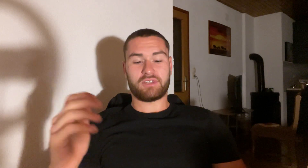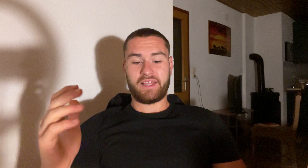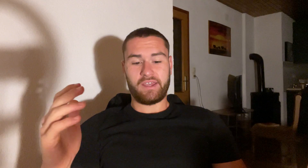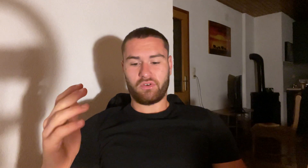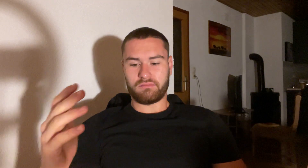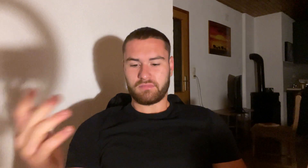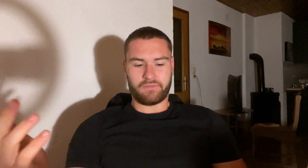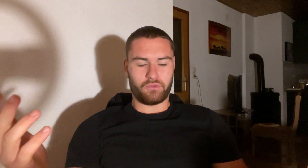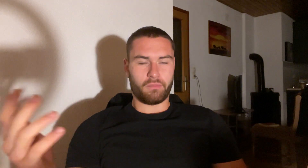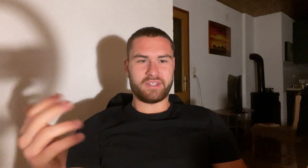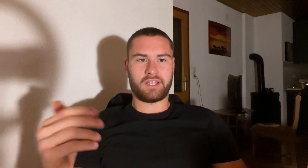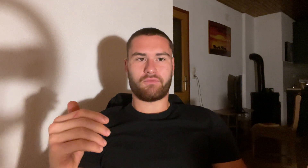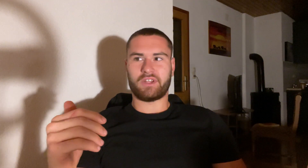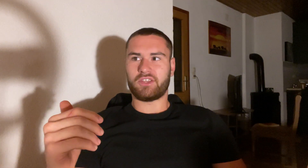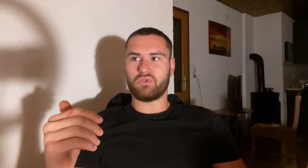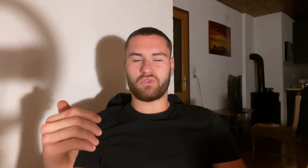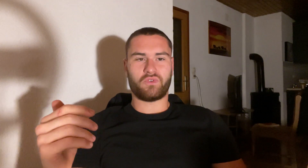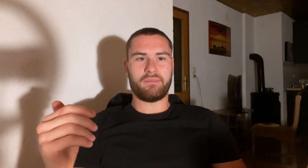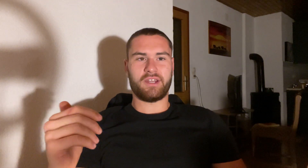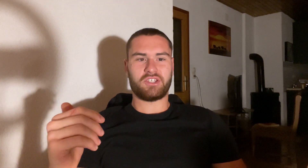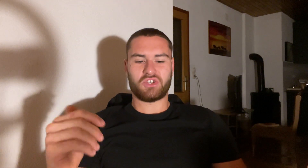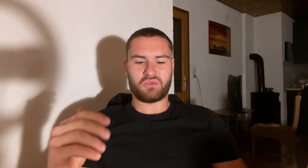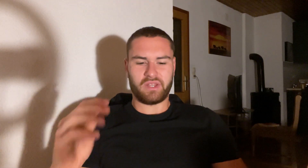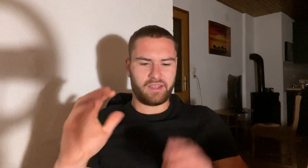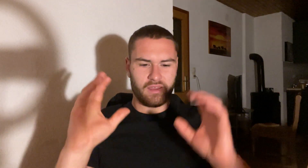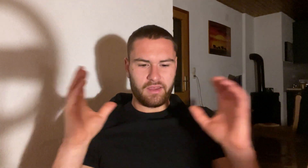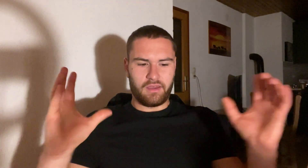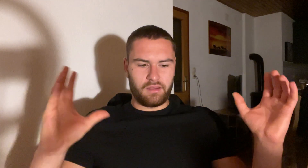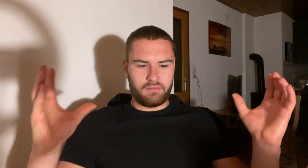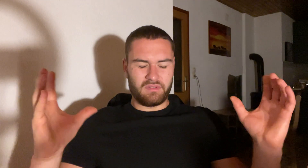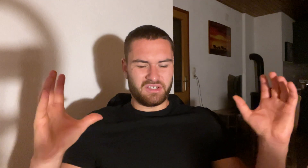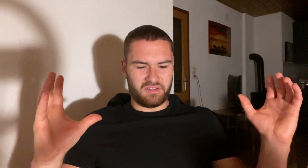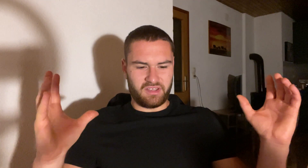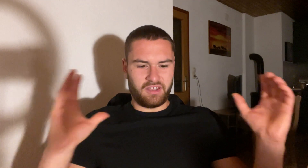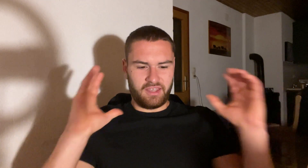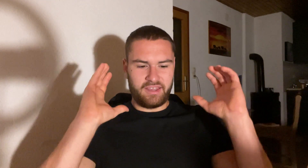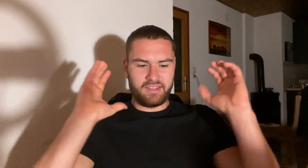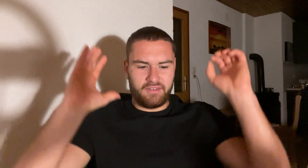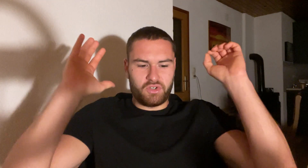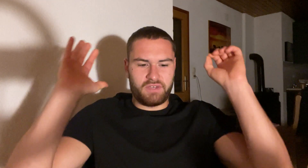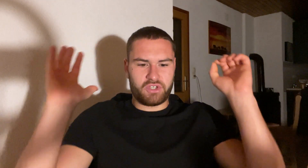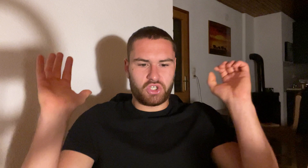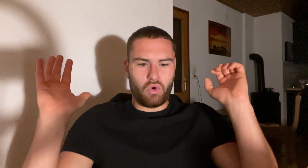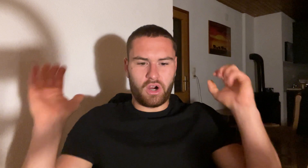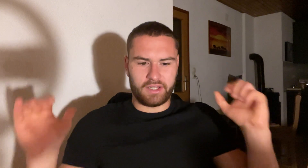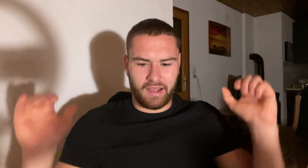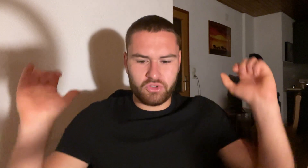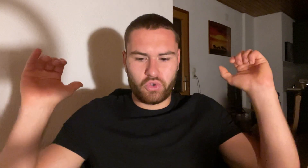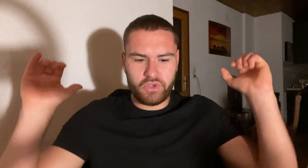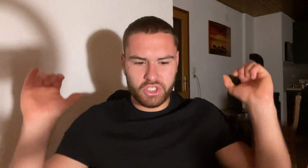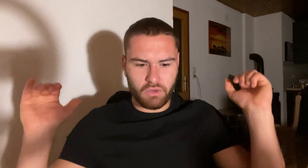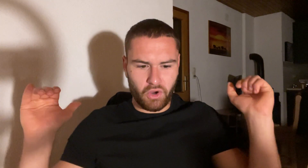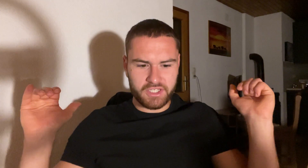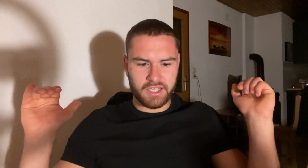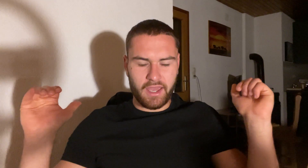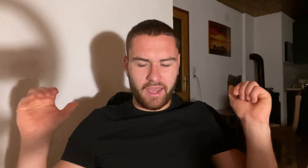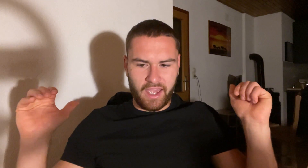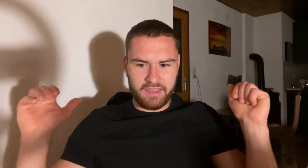was laying on the floor basically for like two to three minutes just to like, it was so hard. Like I was doing squats and